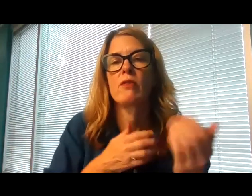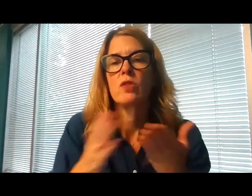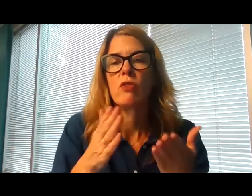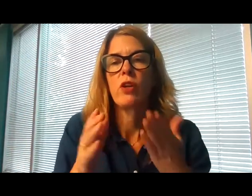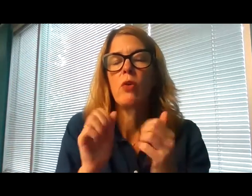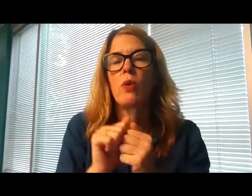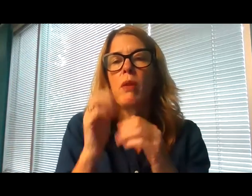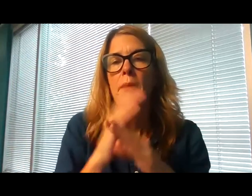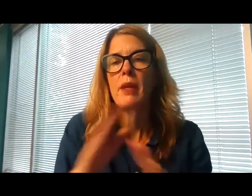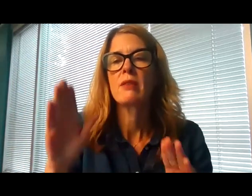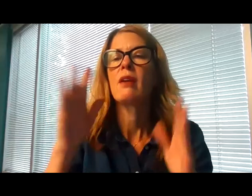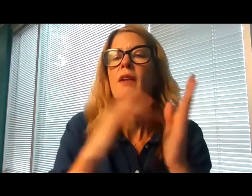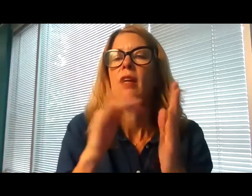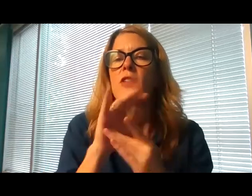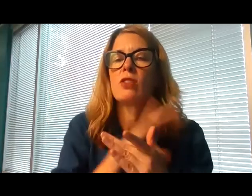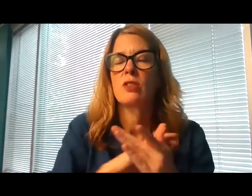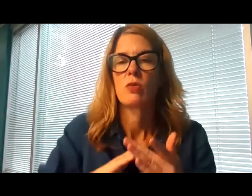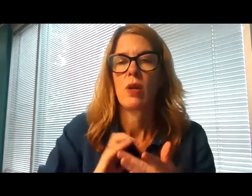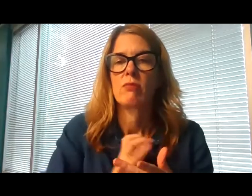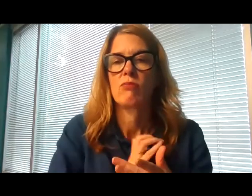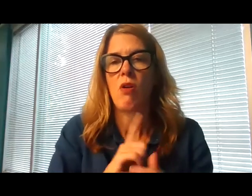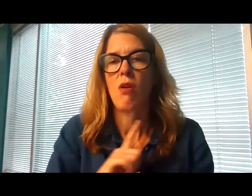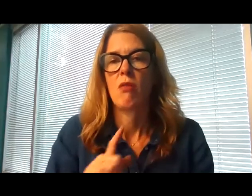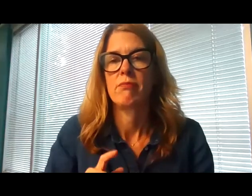Through Jesus Christ our Lord. Amen.